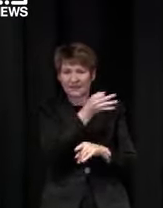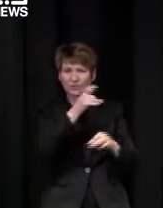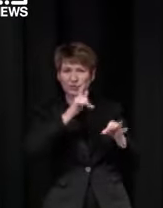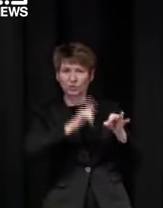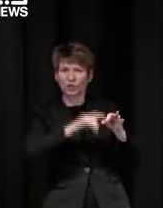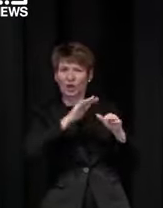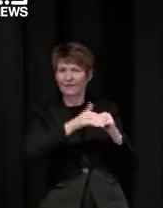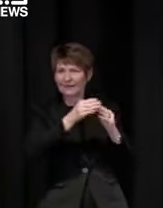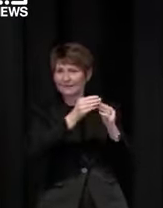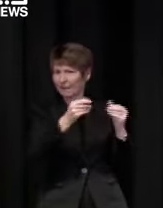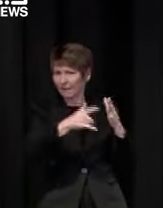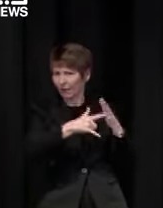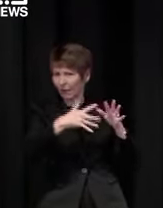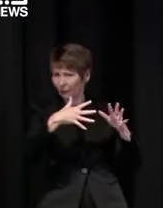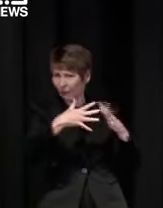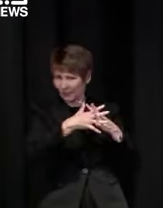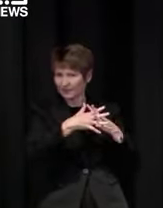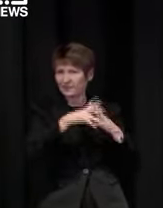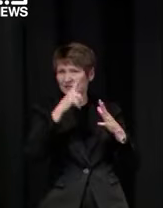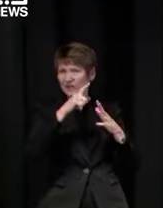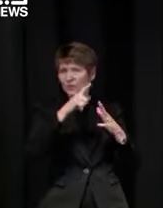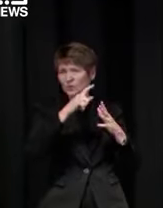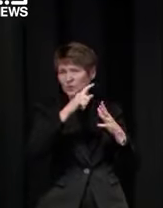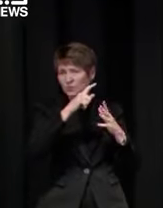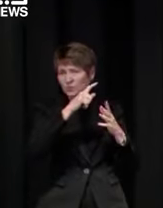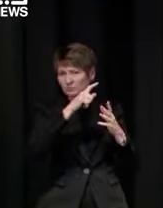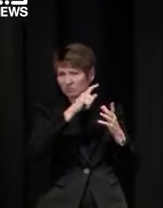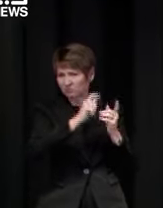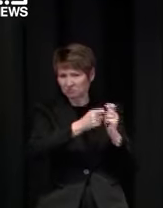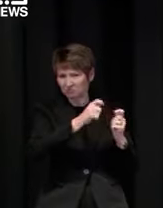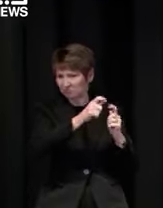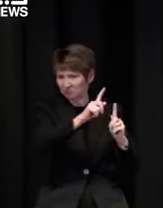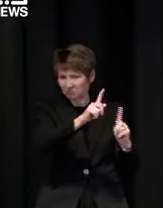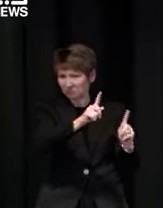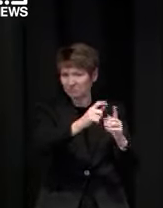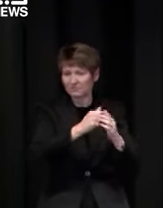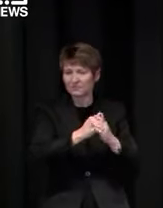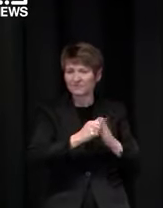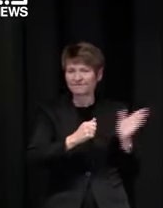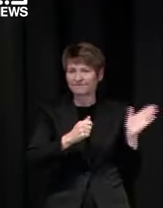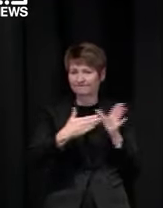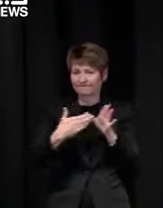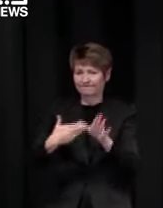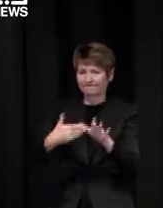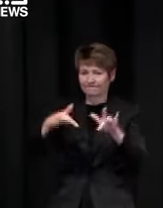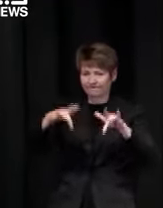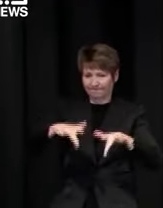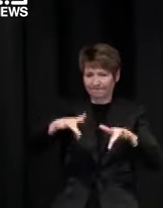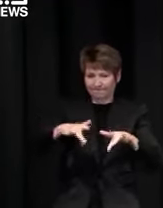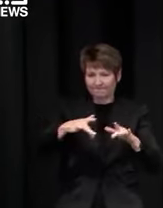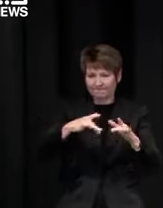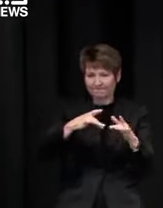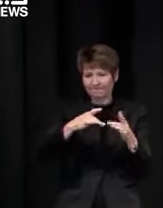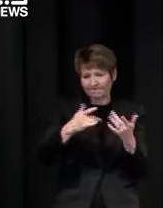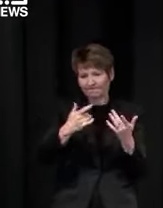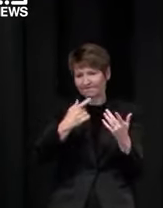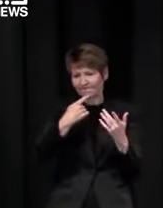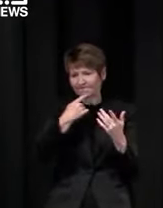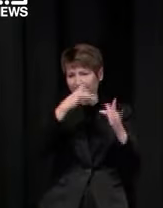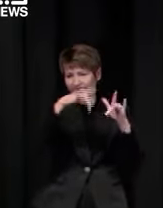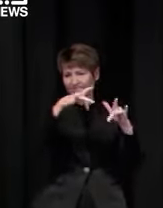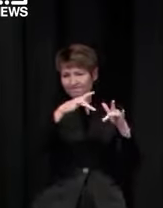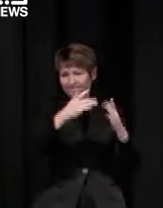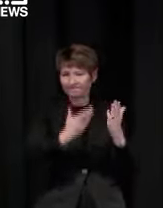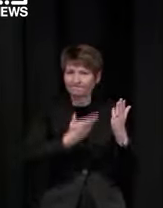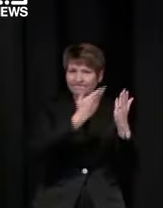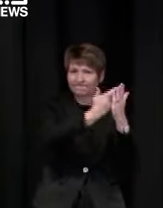happen because i think it's expiring mid-december yeah i'm not sure i can't give you a date samara and exactly when we'll have a bill in the parliament but obviously i don't have a